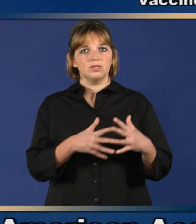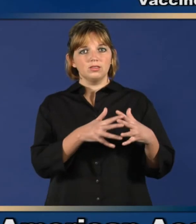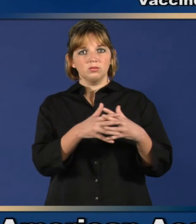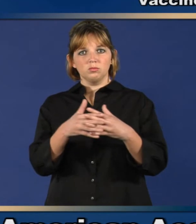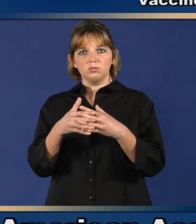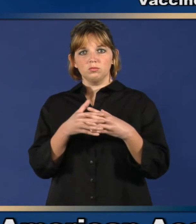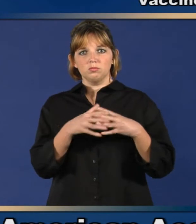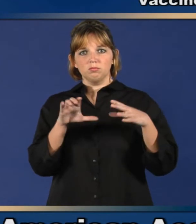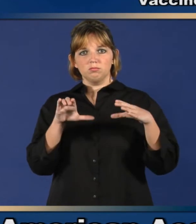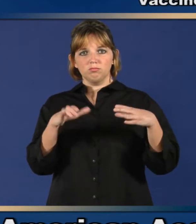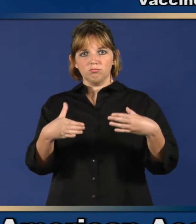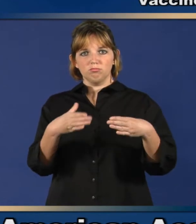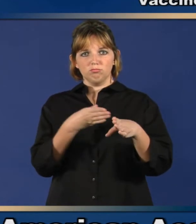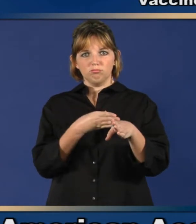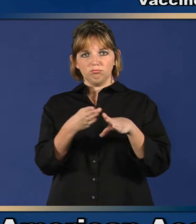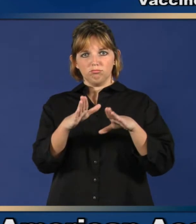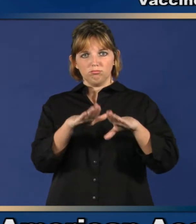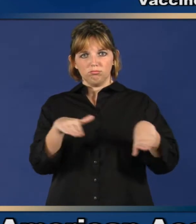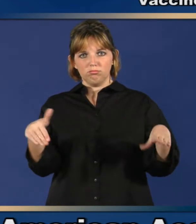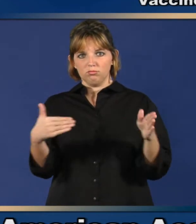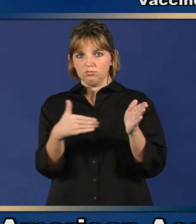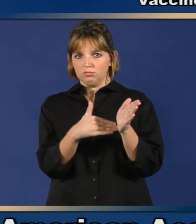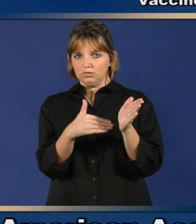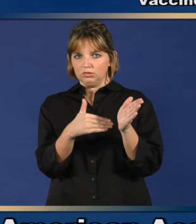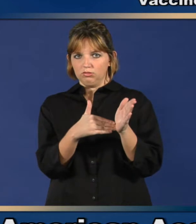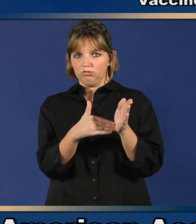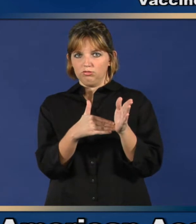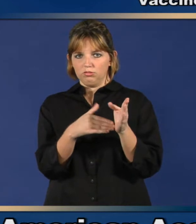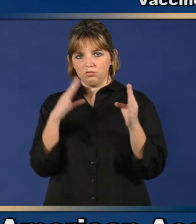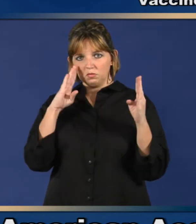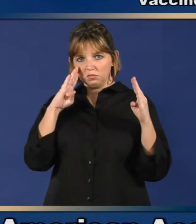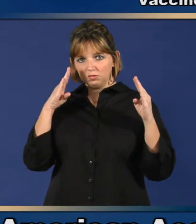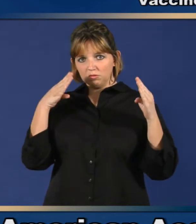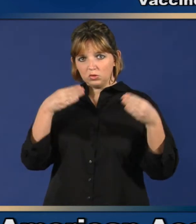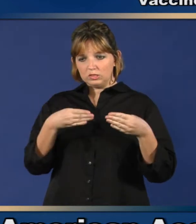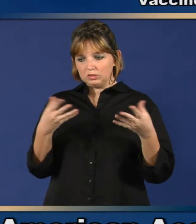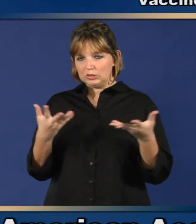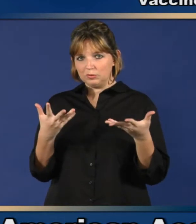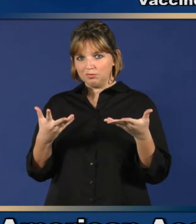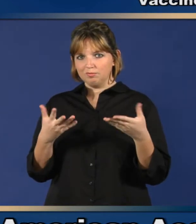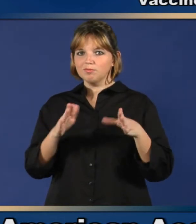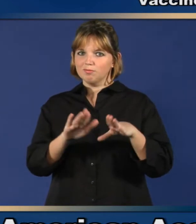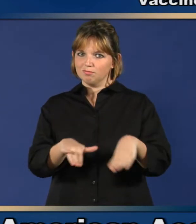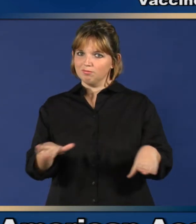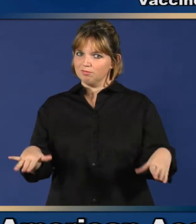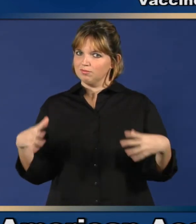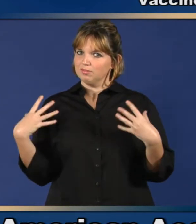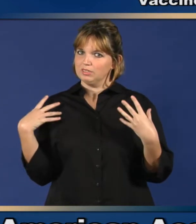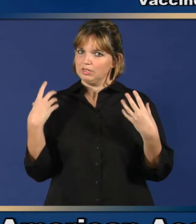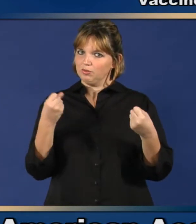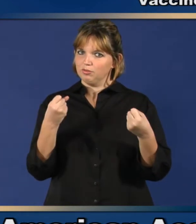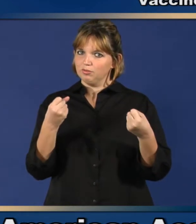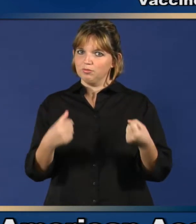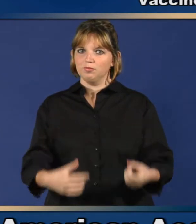American Academy of Pediatrics Dedicated to the health of all children